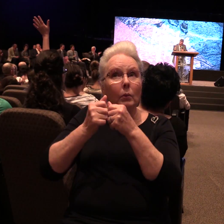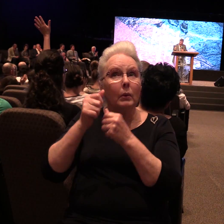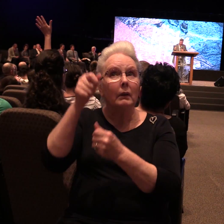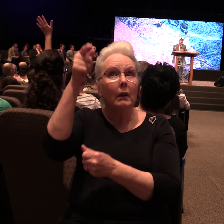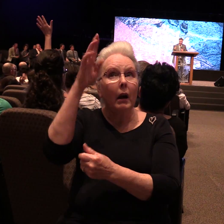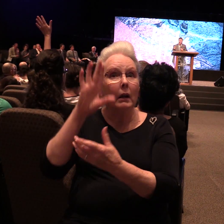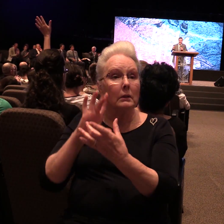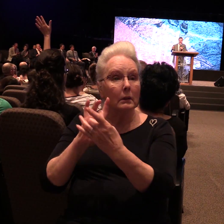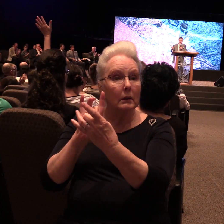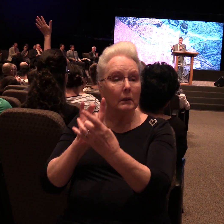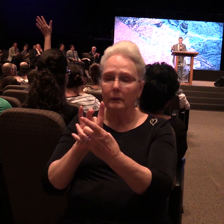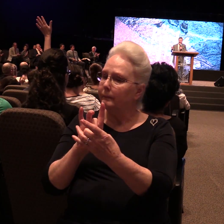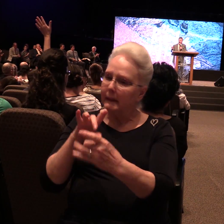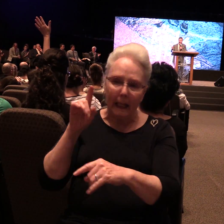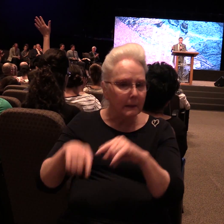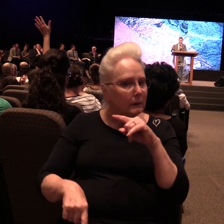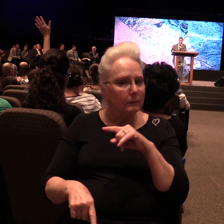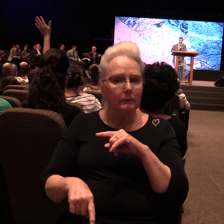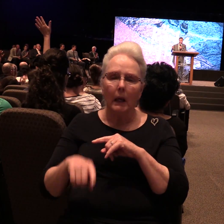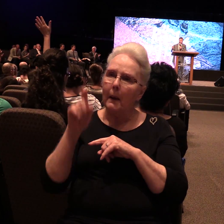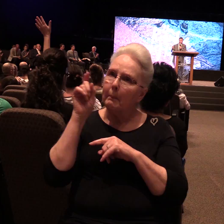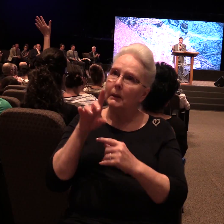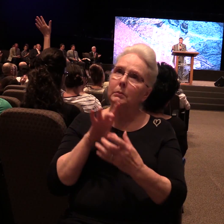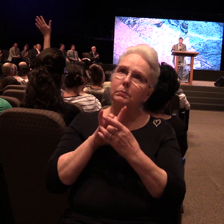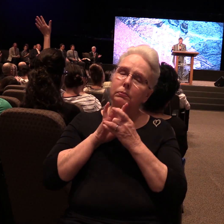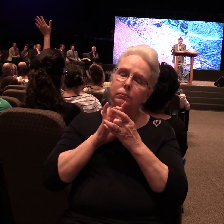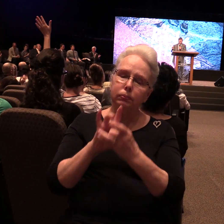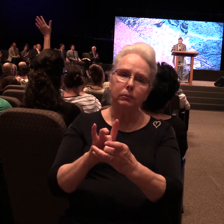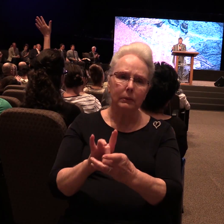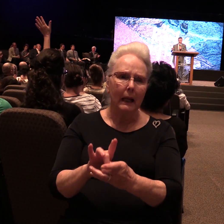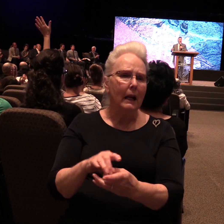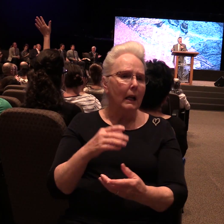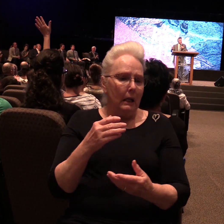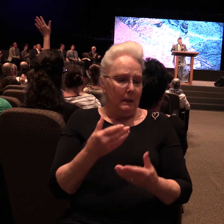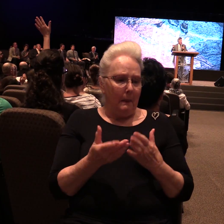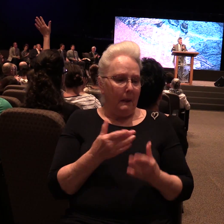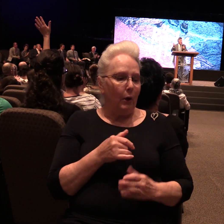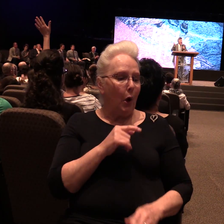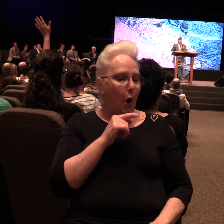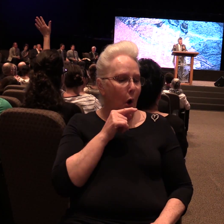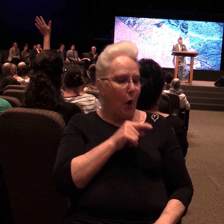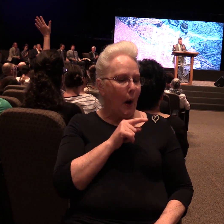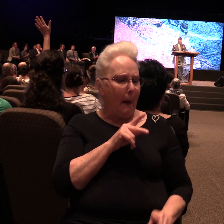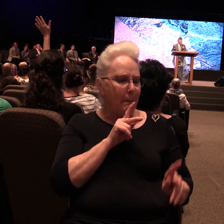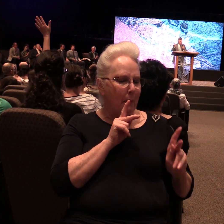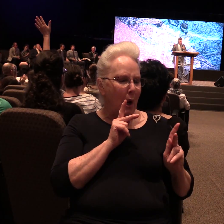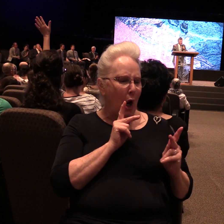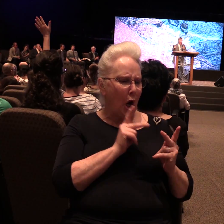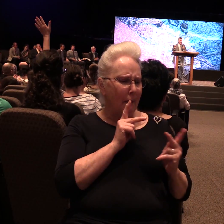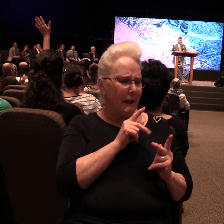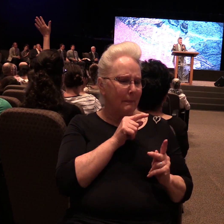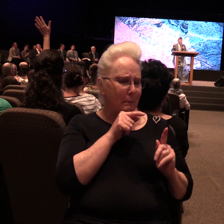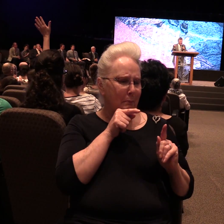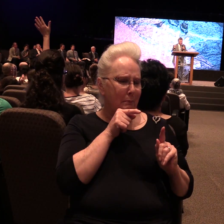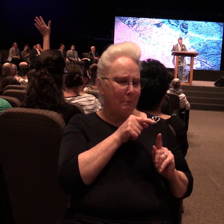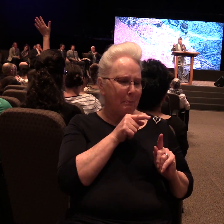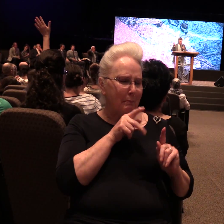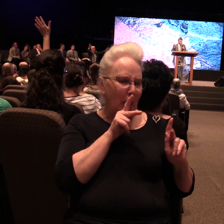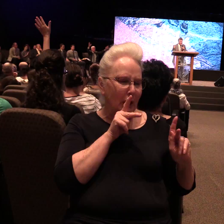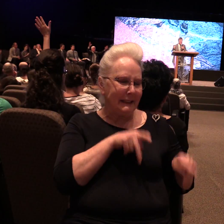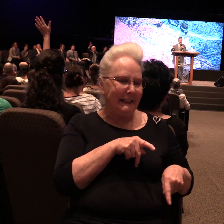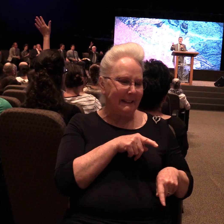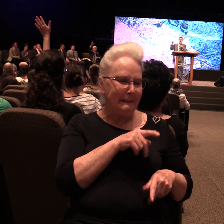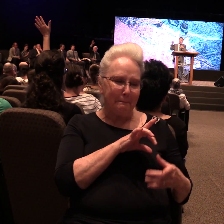with God. It doesn't matter how perfect you may believe them to be. Until you have a relationship with God and a